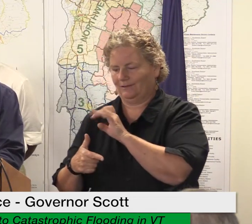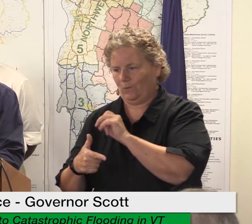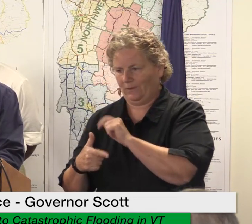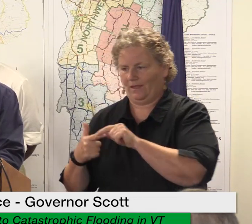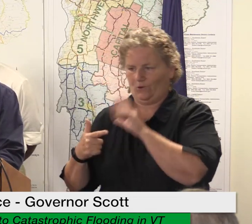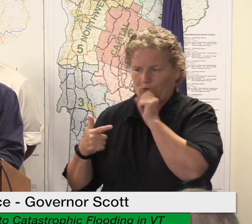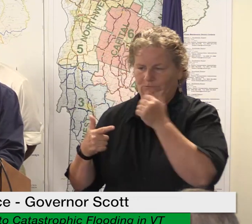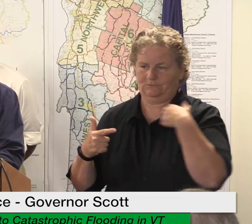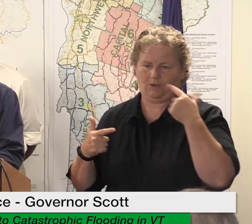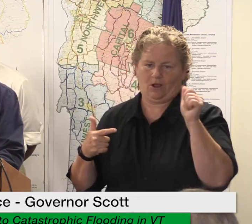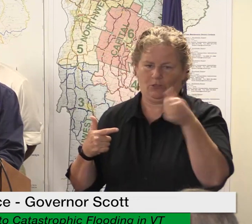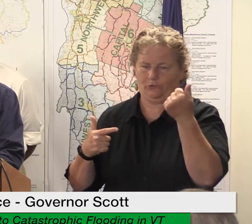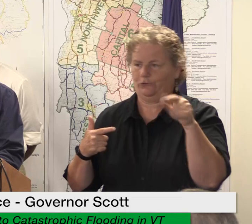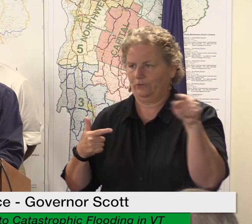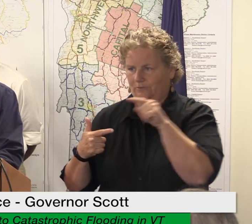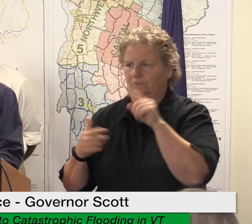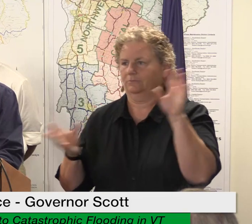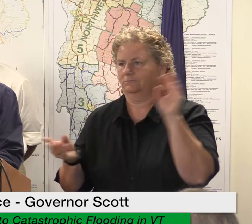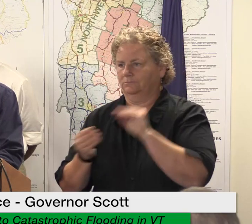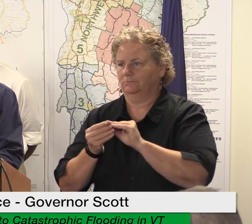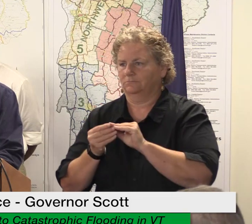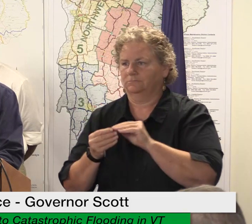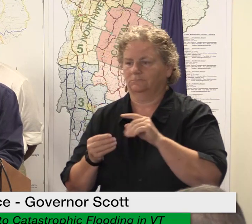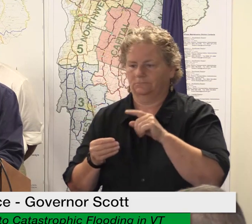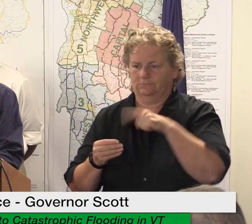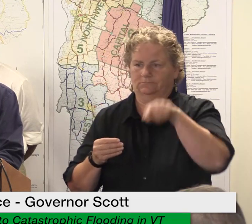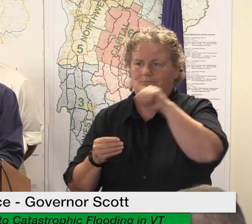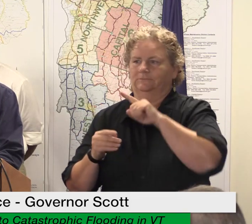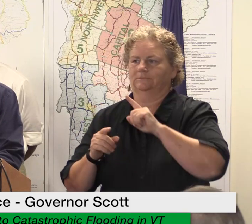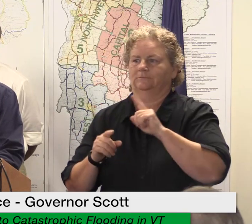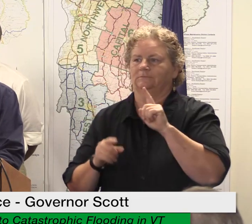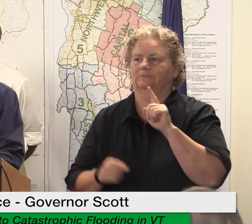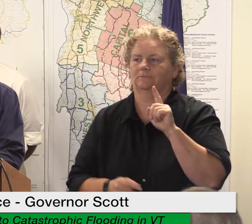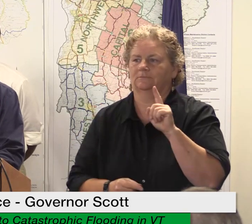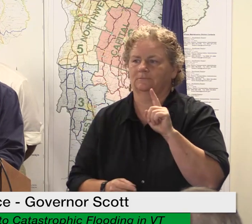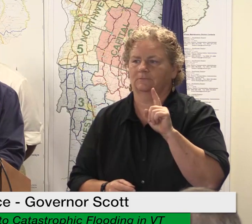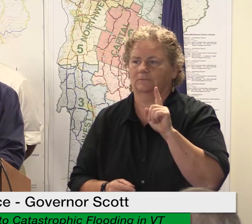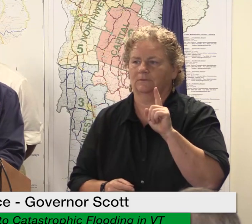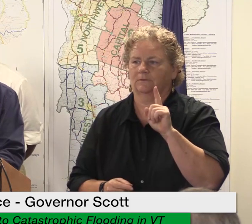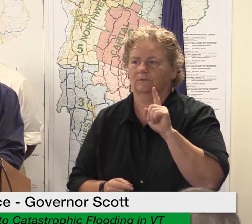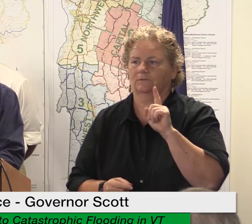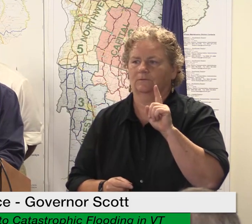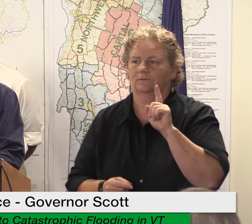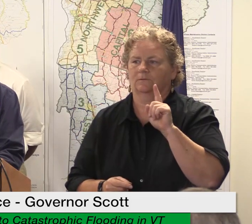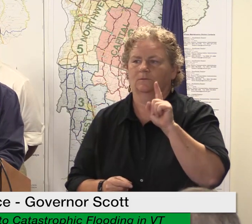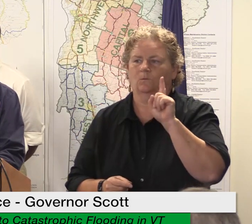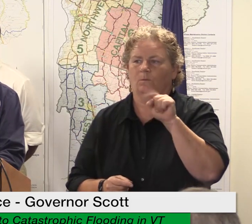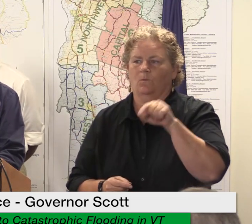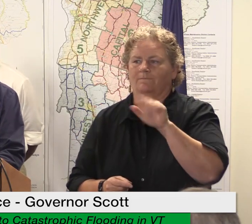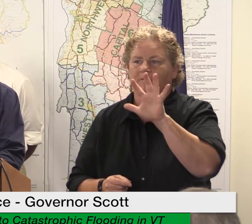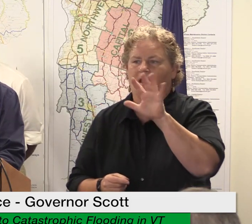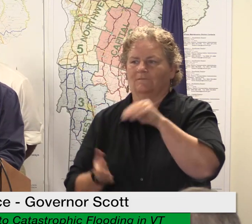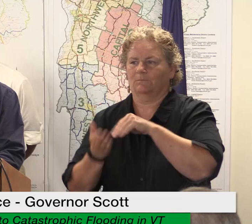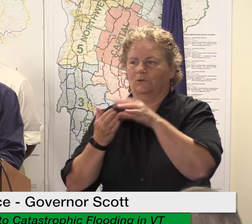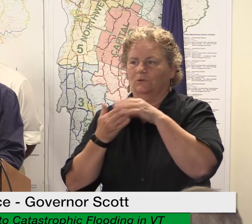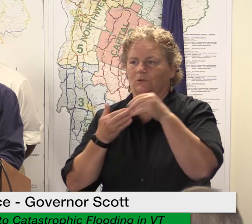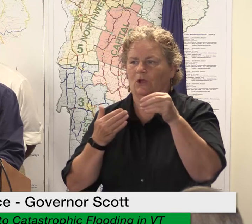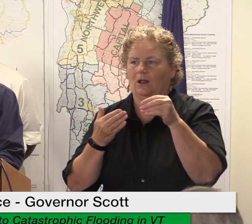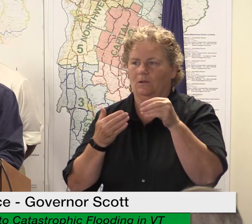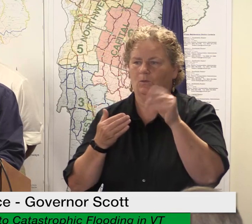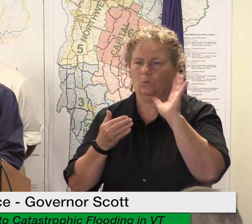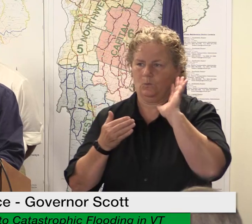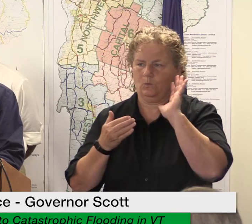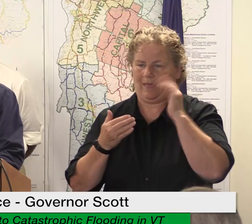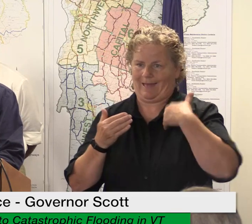approved fifth over 1.5 million dollars in assistance we have dispersed as of today 1